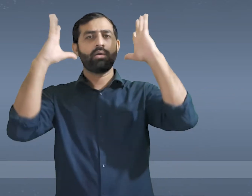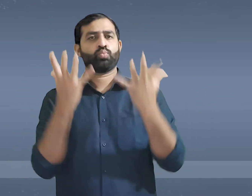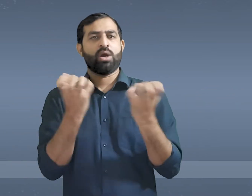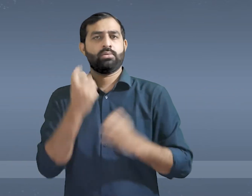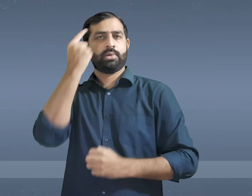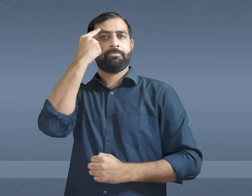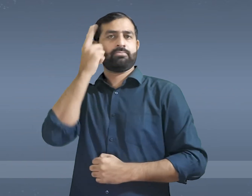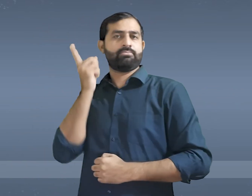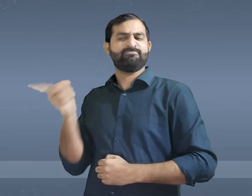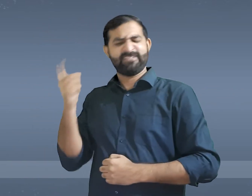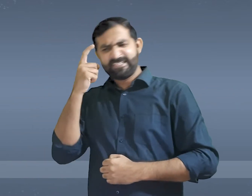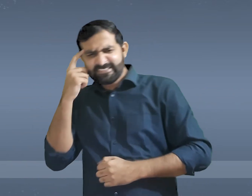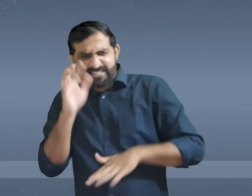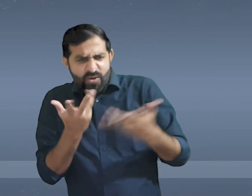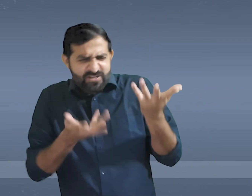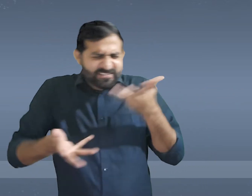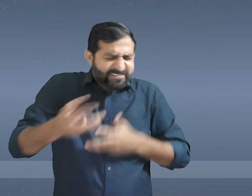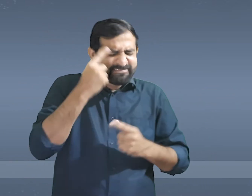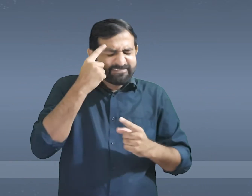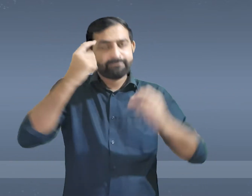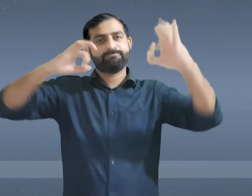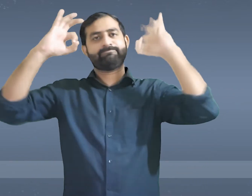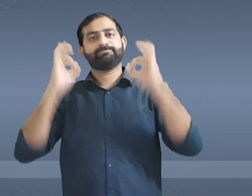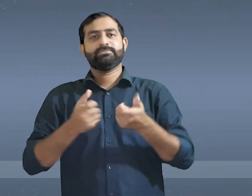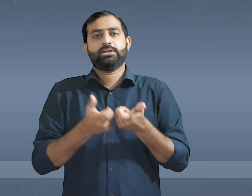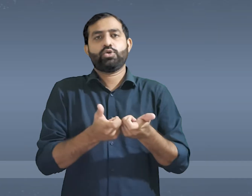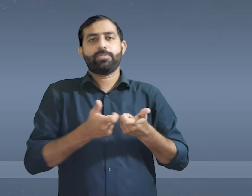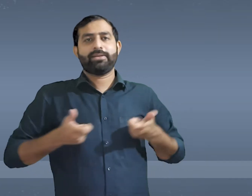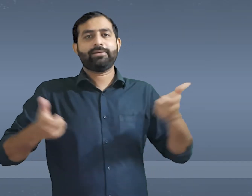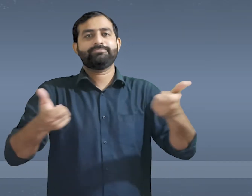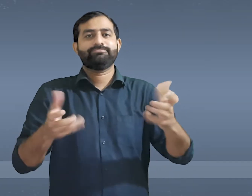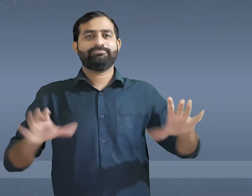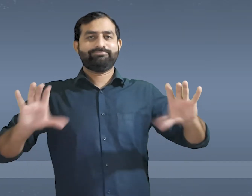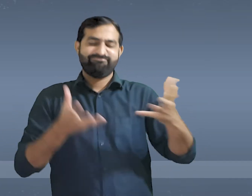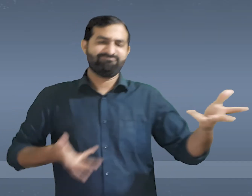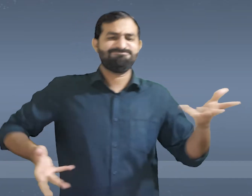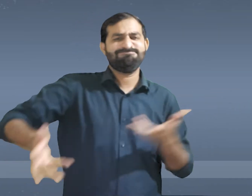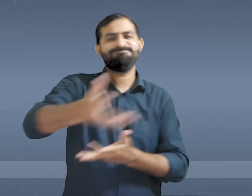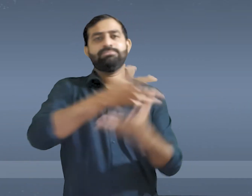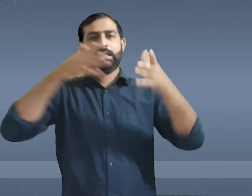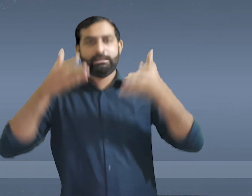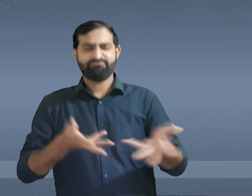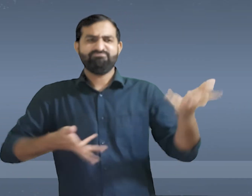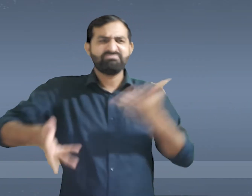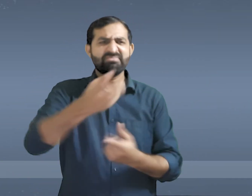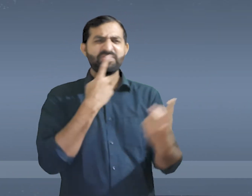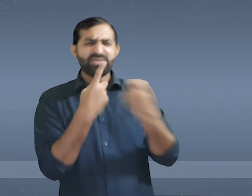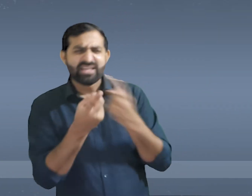and implement the use of oralism. At the conference deaf educators from across the world gathered to discuss